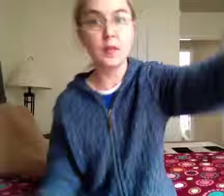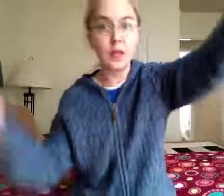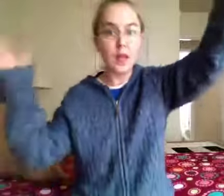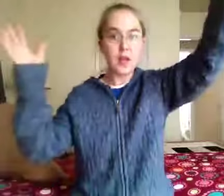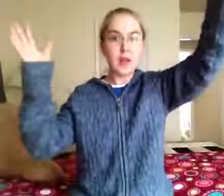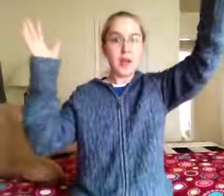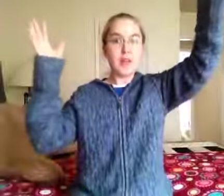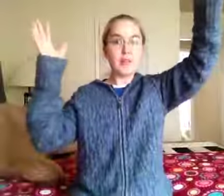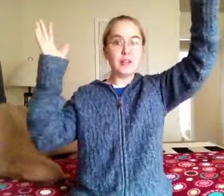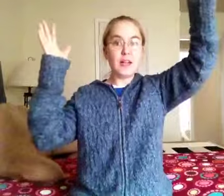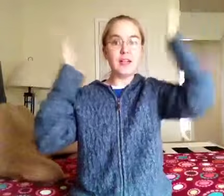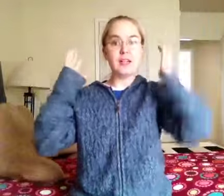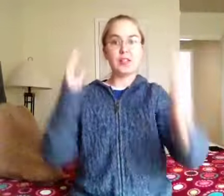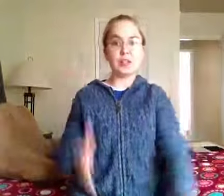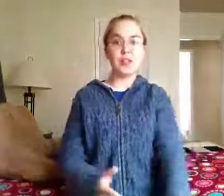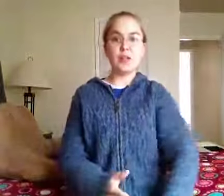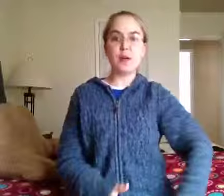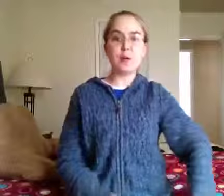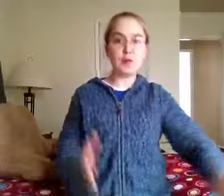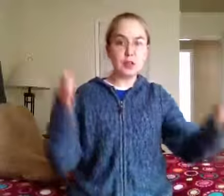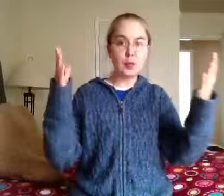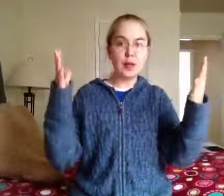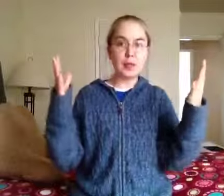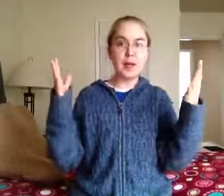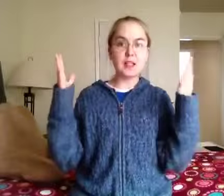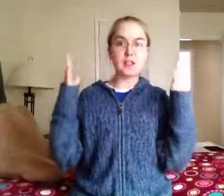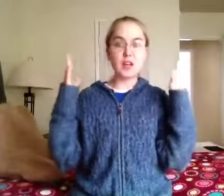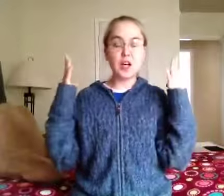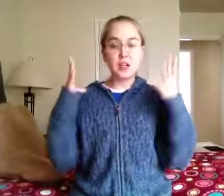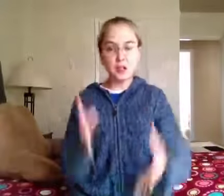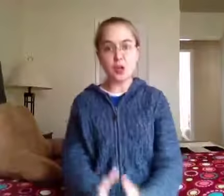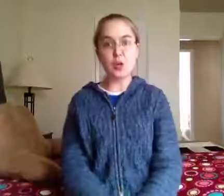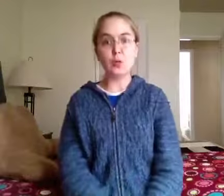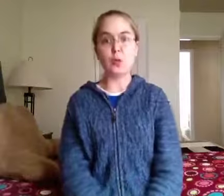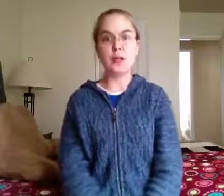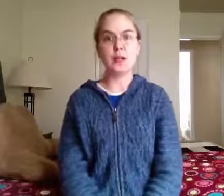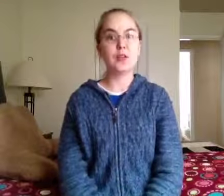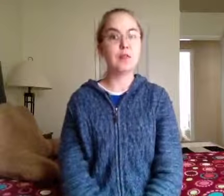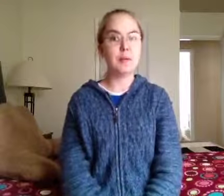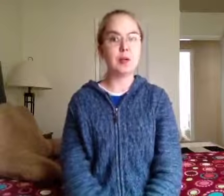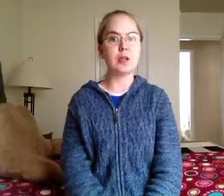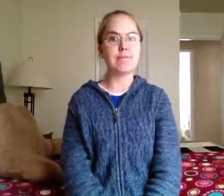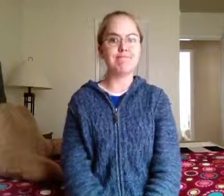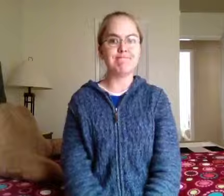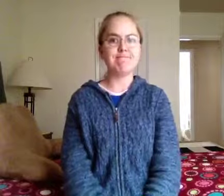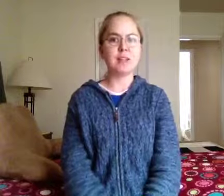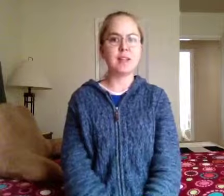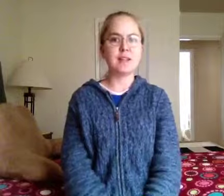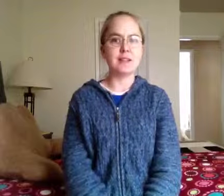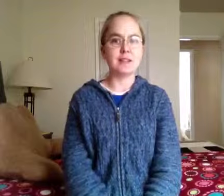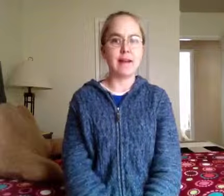Hello, Internet! It is Thursday, November 1st. Welcome back to the vlog. So, November. Yeah.